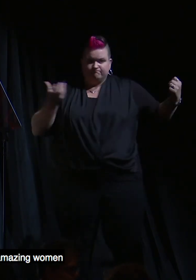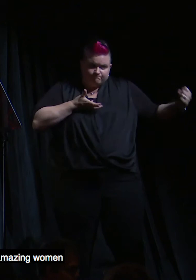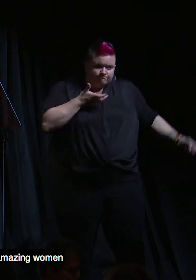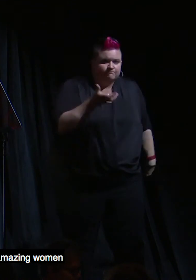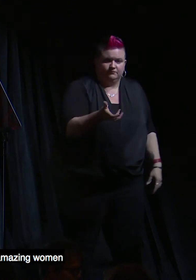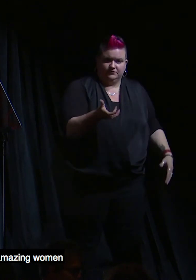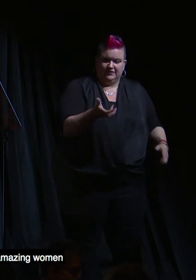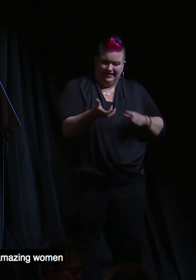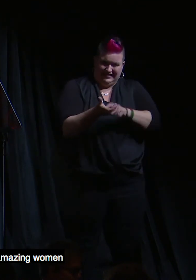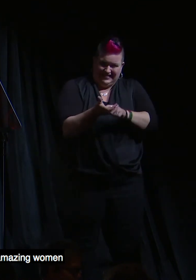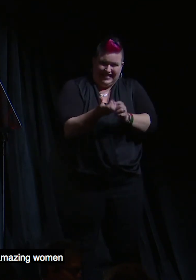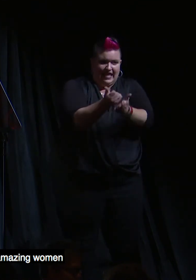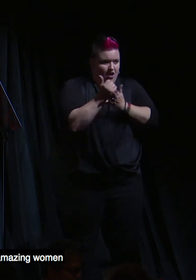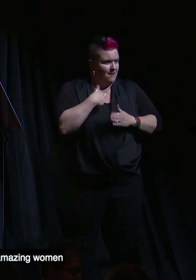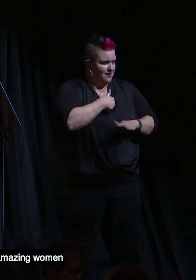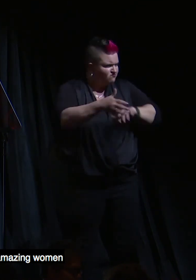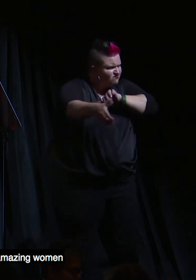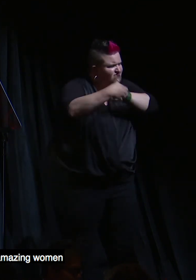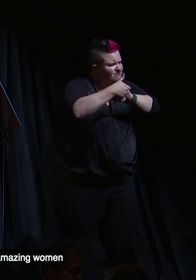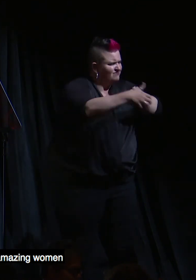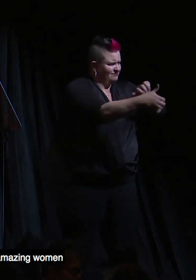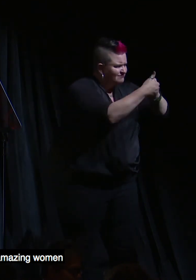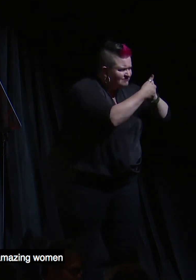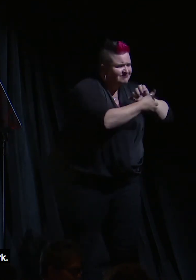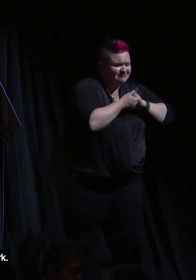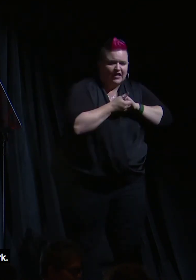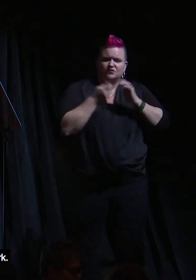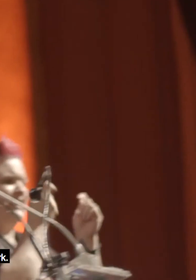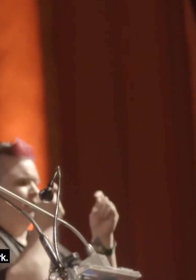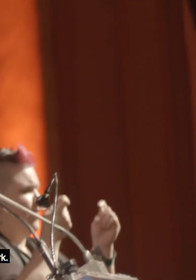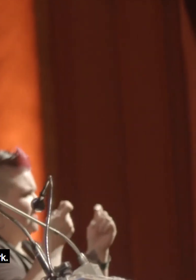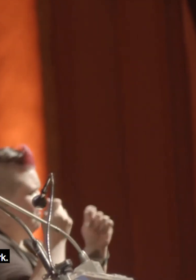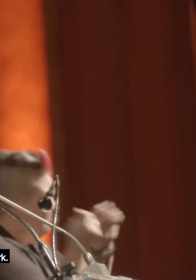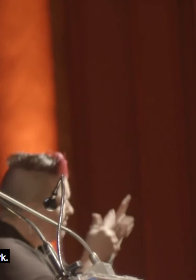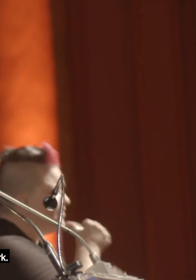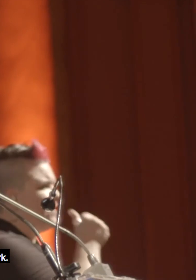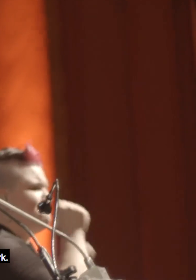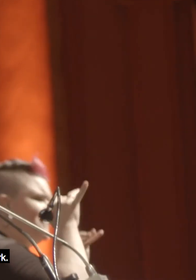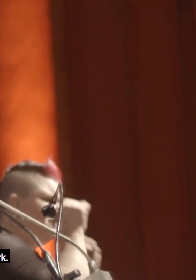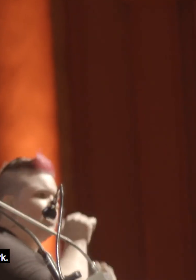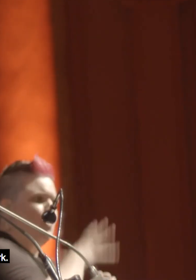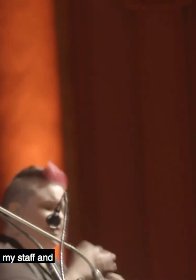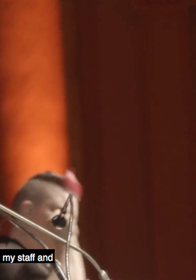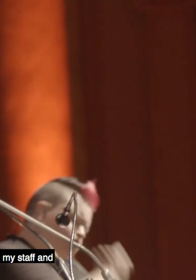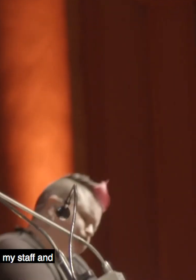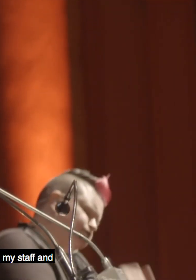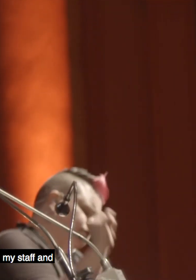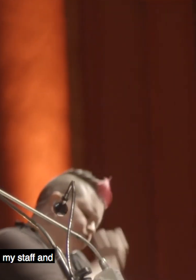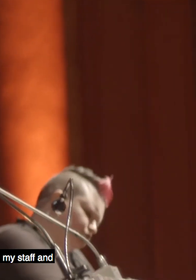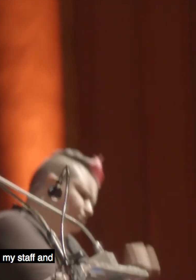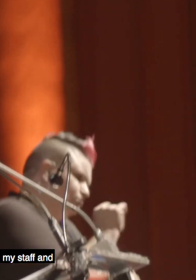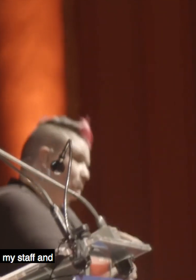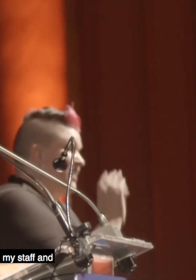happen. And join us as we celebrate tonight the amazing women who continue to do this work. And I